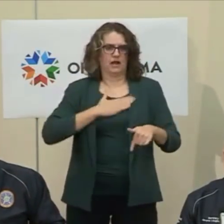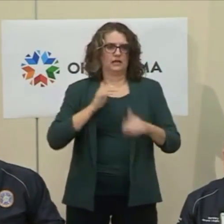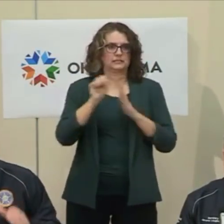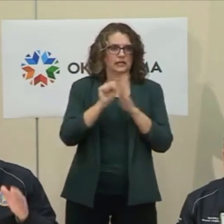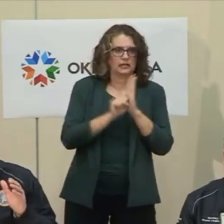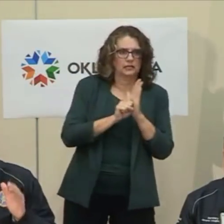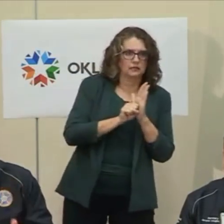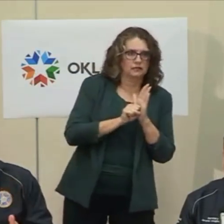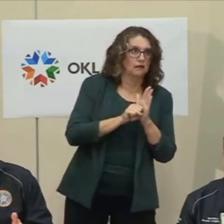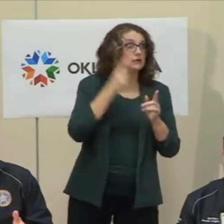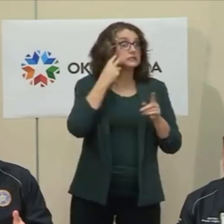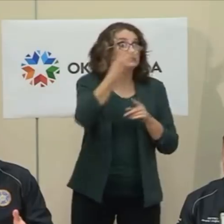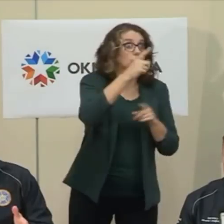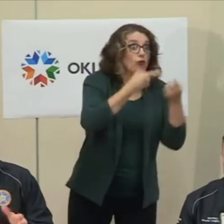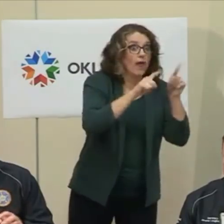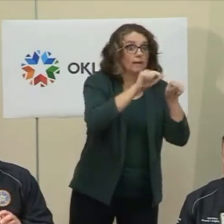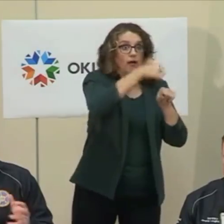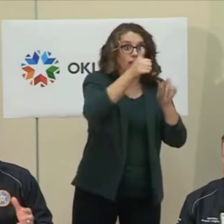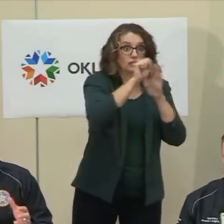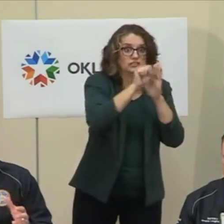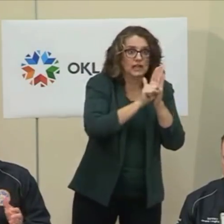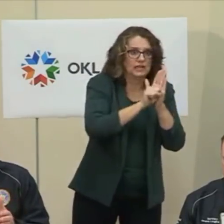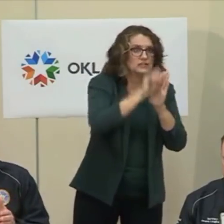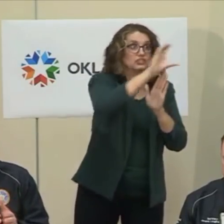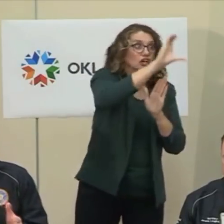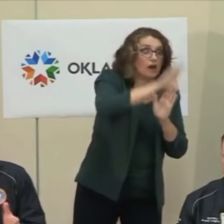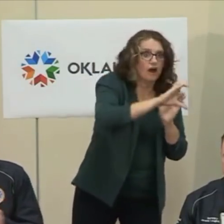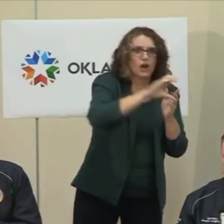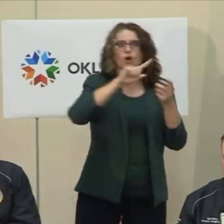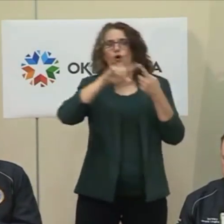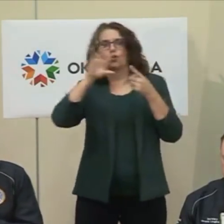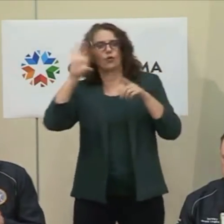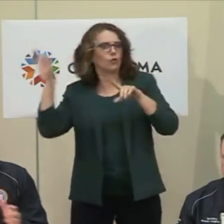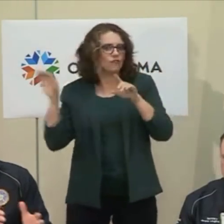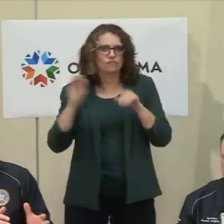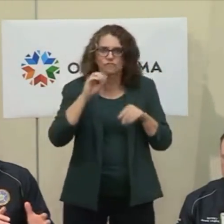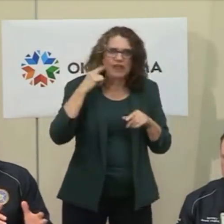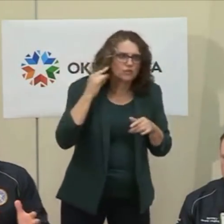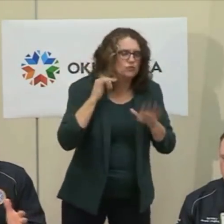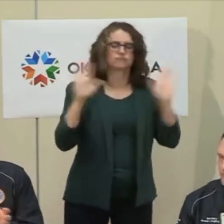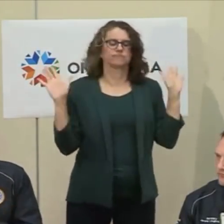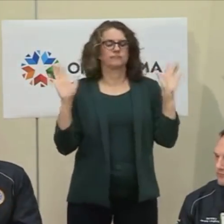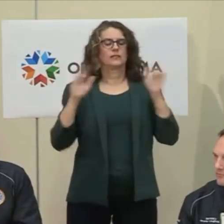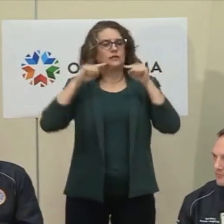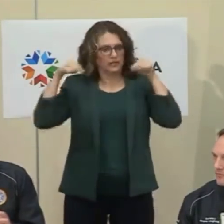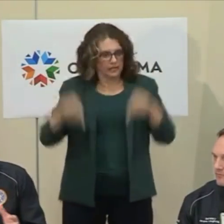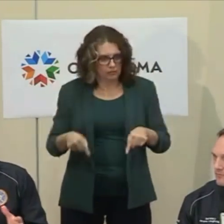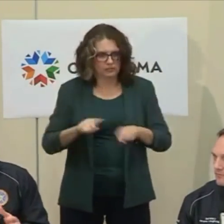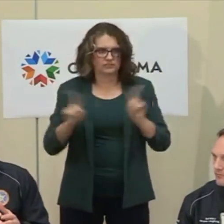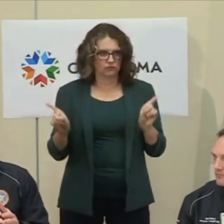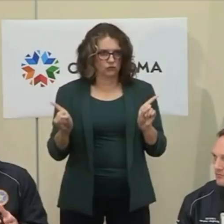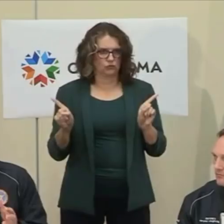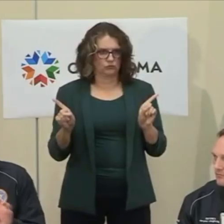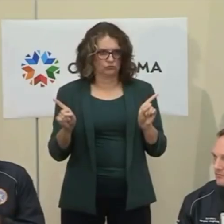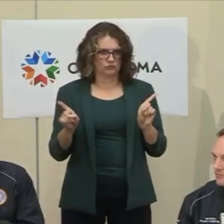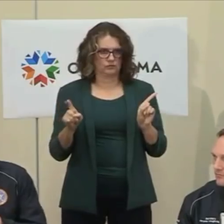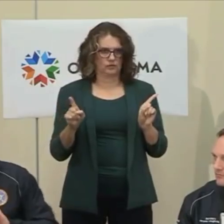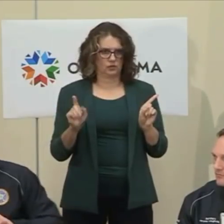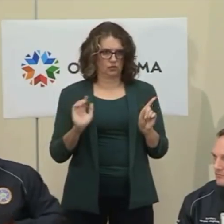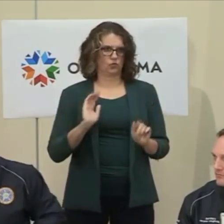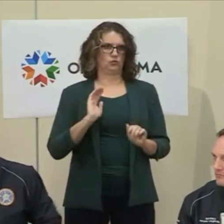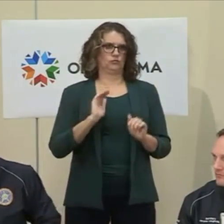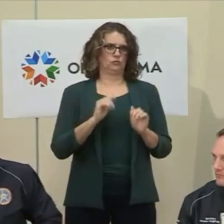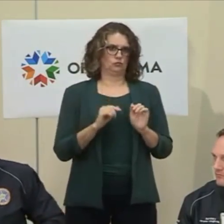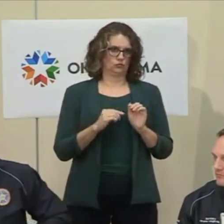We have the epidemiologists who are focused on telling us when our surge will be. We're modeling those factors. There may be a